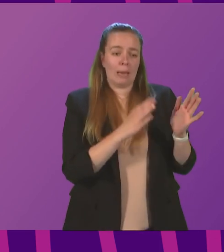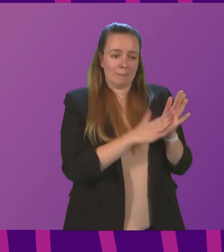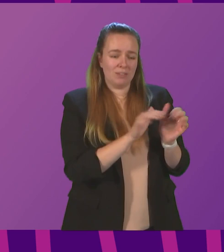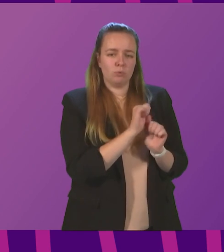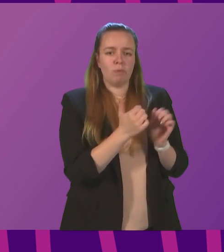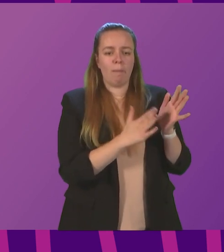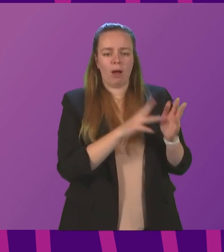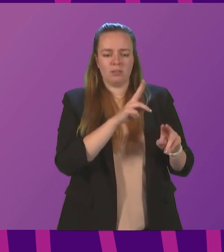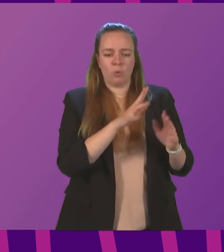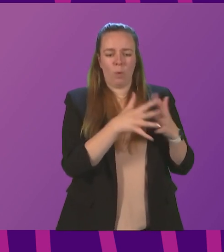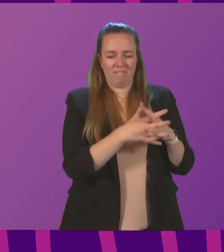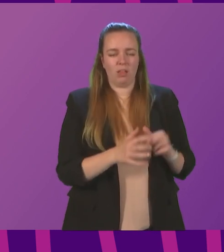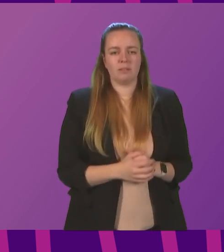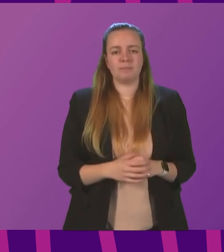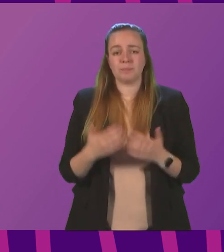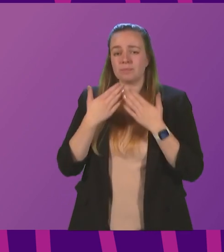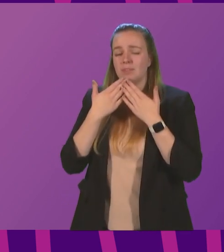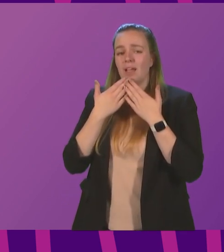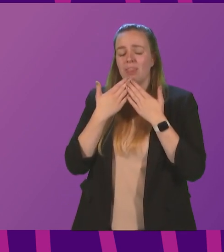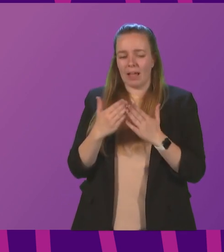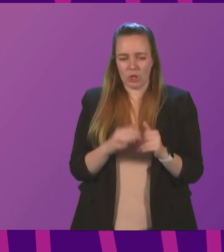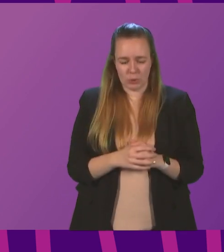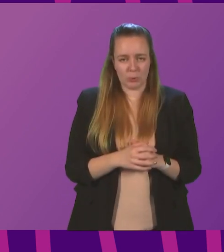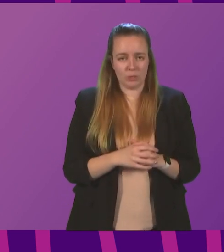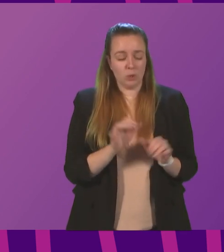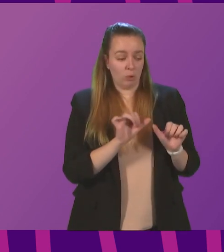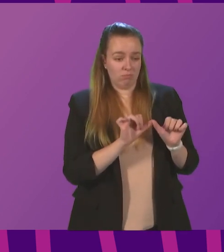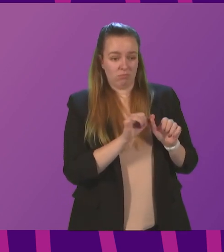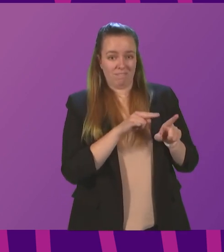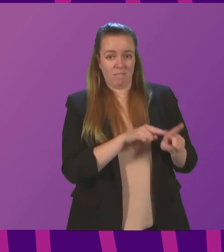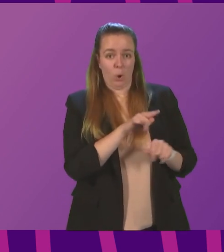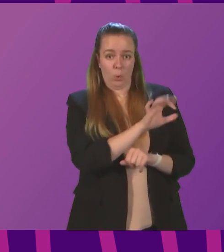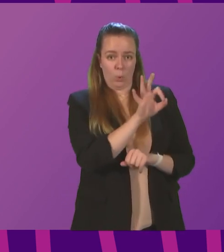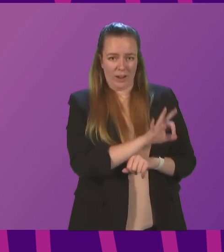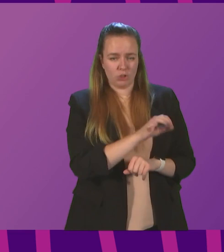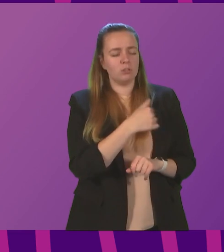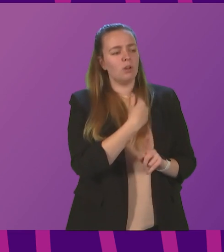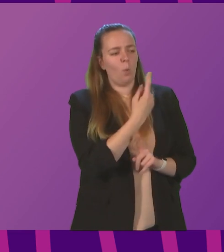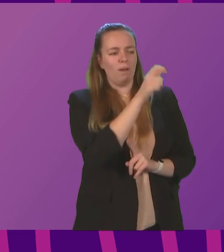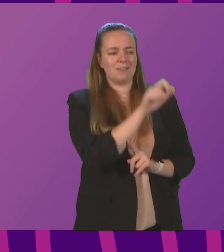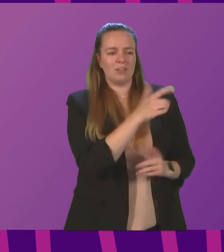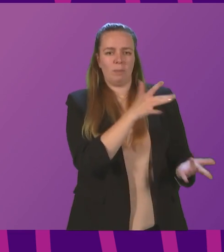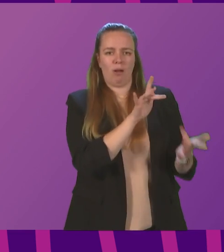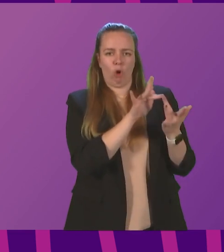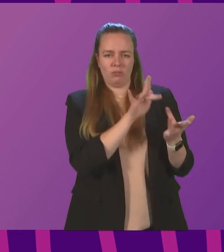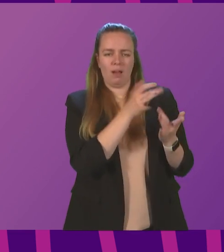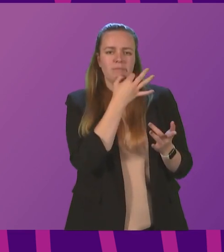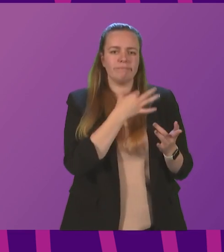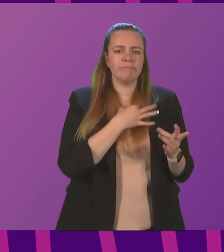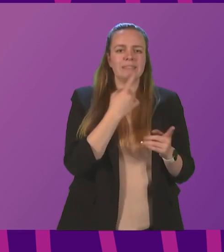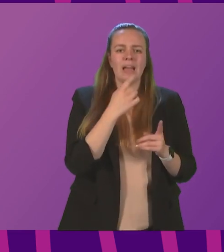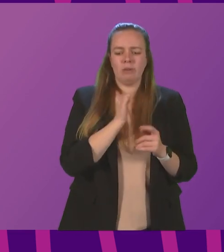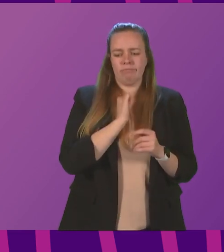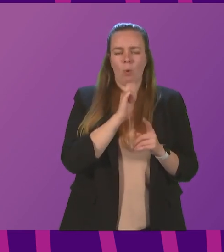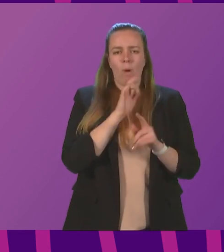Whitfield. Thank you, Presiding Officer. Following on from that question, I have been contacted by a constituent who will soon be travelling to Austria,